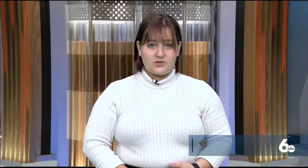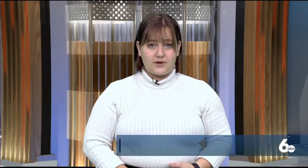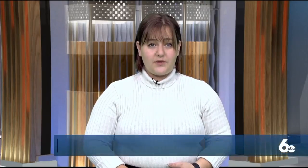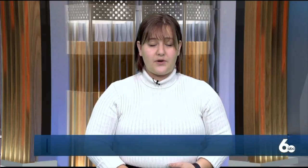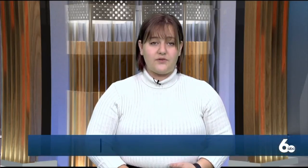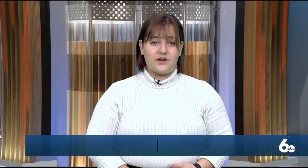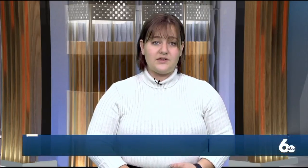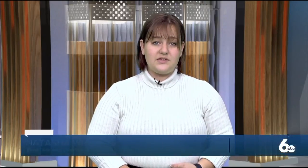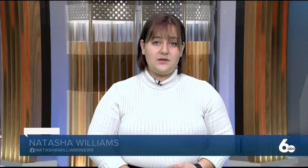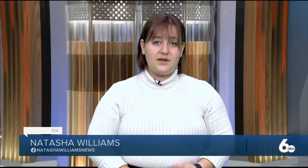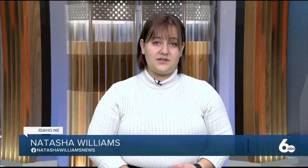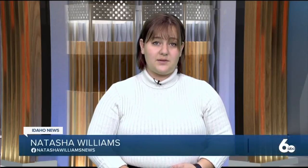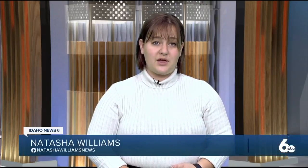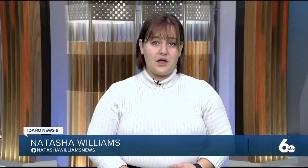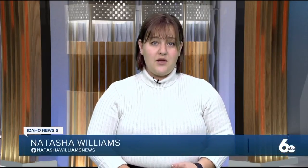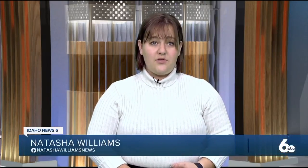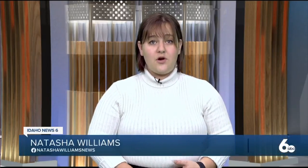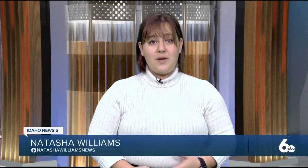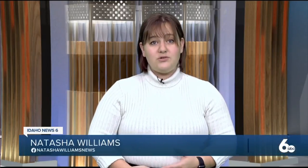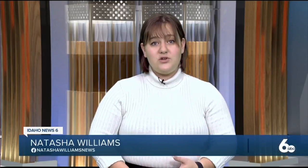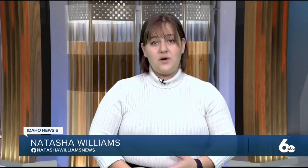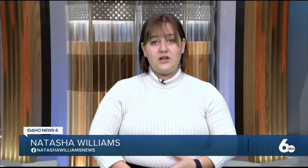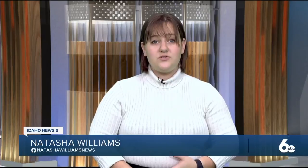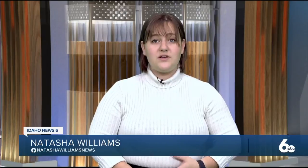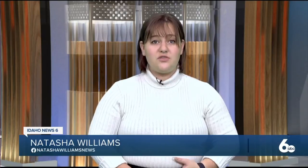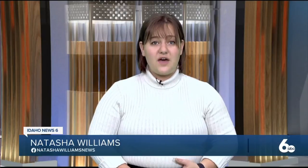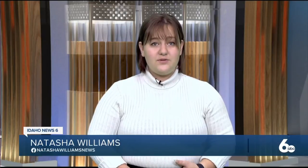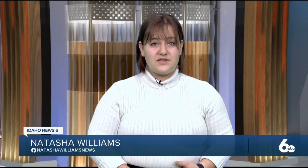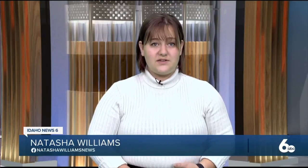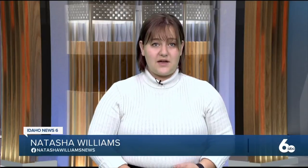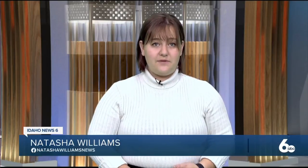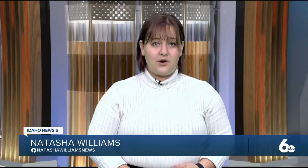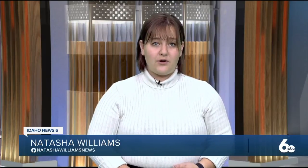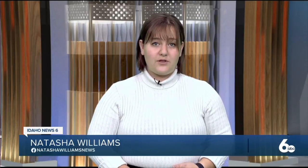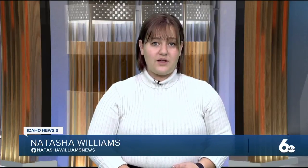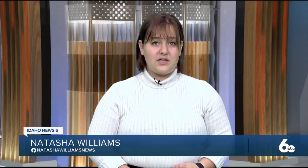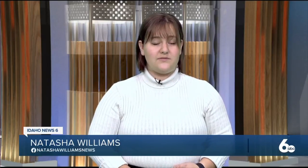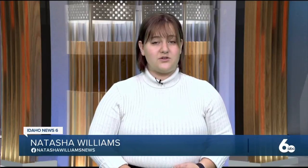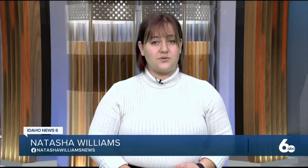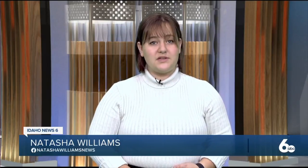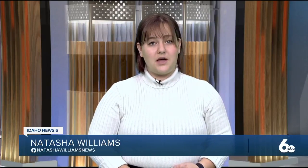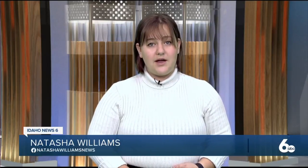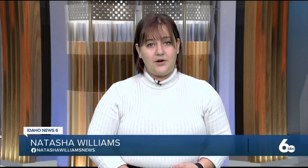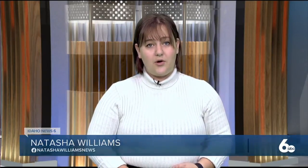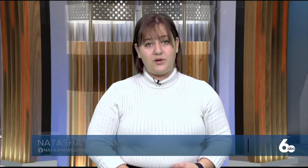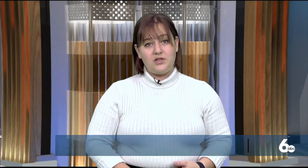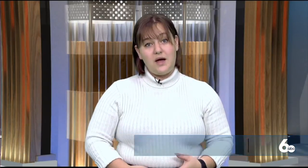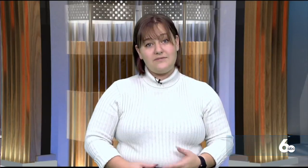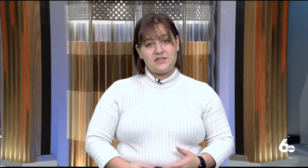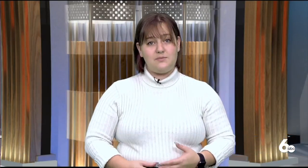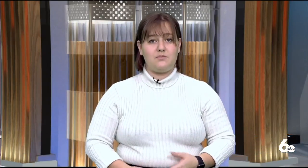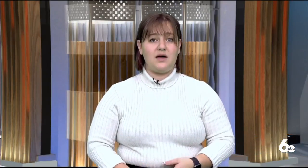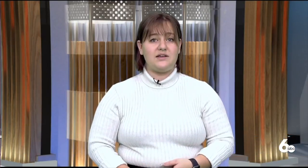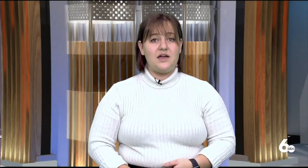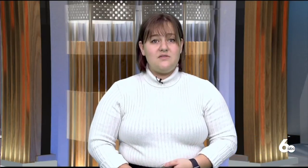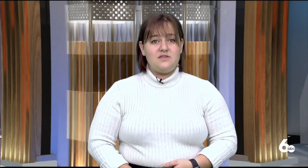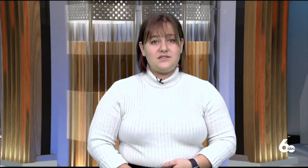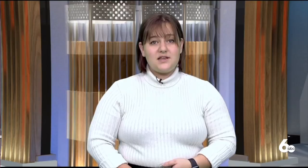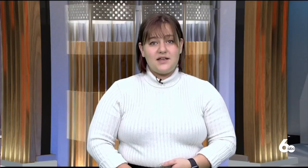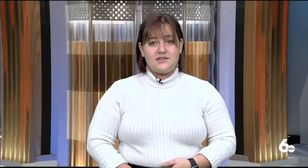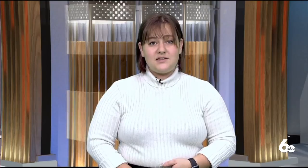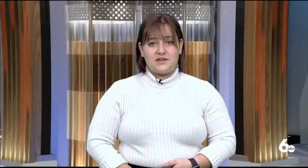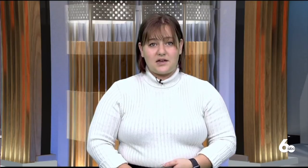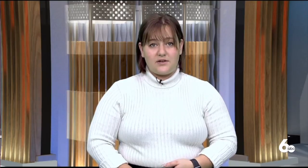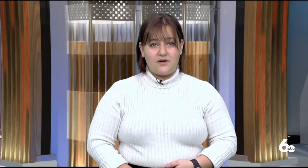prevalent during the COVID-19 pandemic. There are about 200,000 deaf and hard of hearing individuals in Idaho, but you have to keep in mind